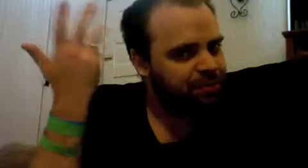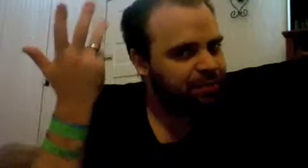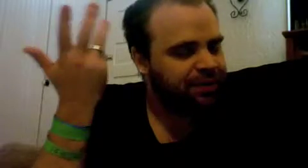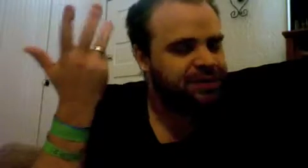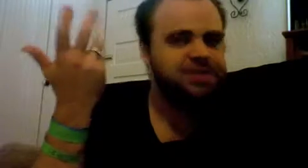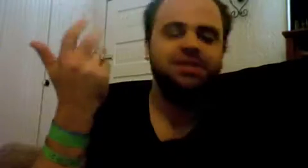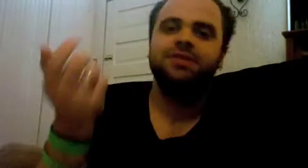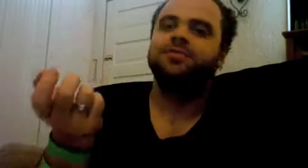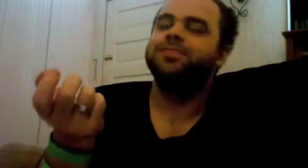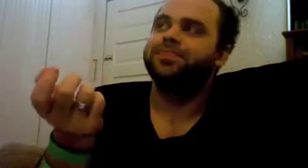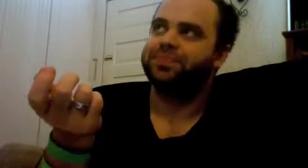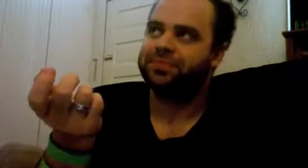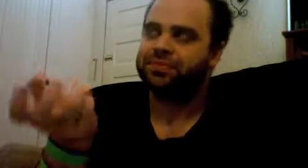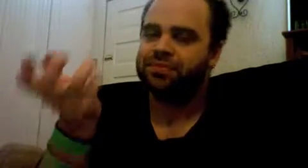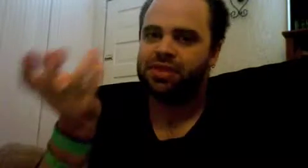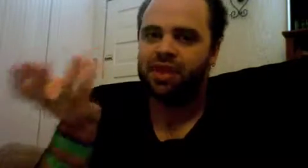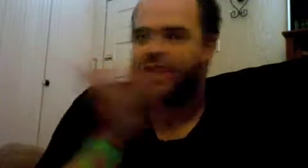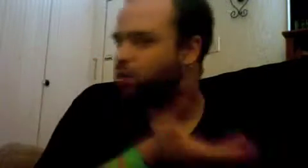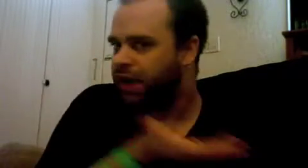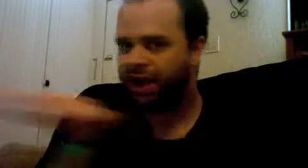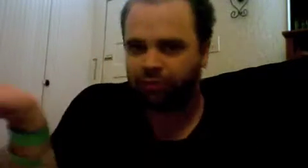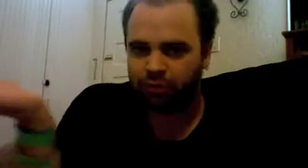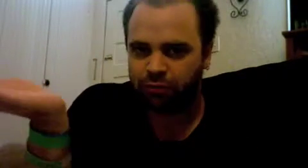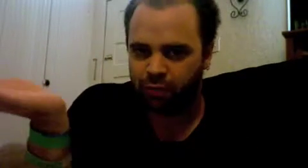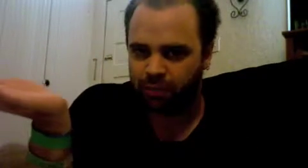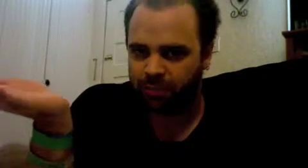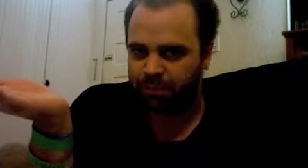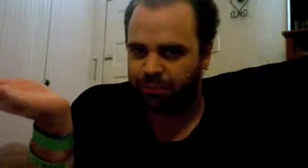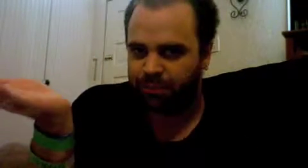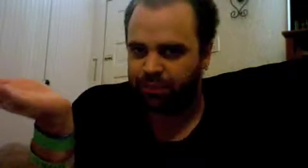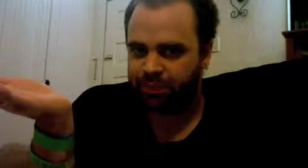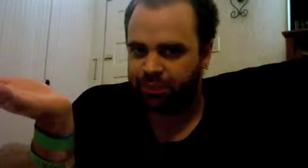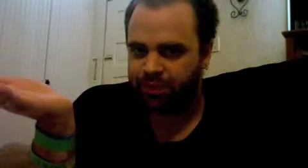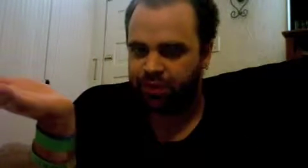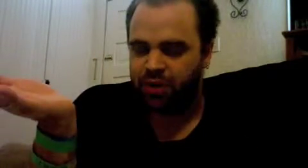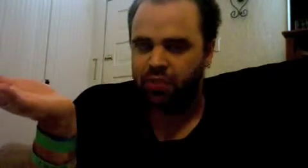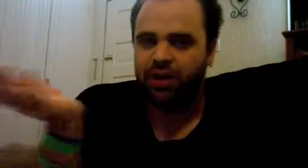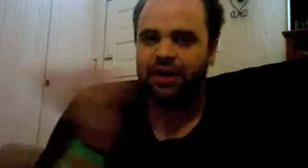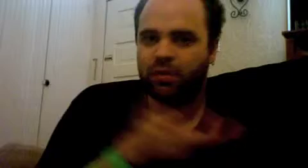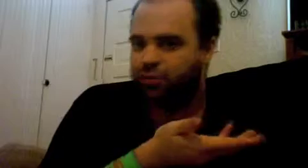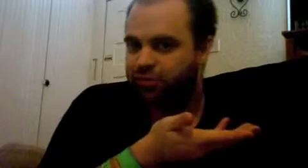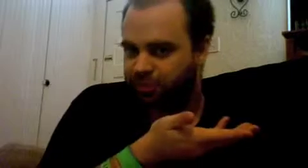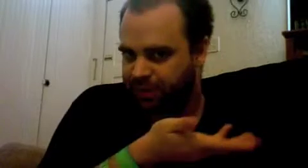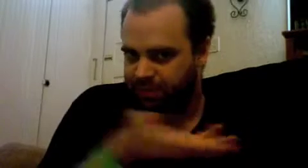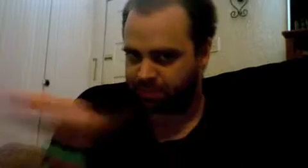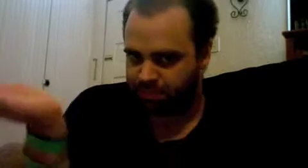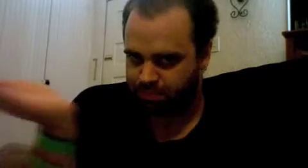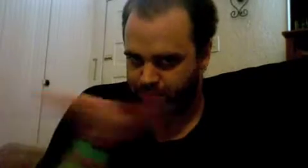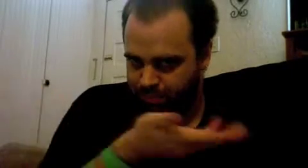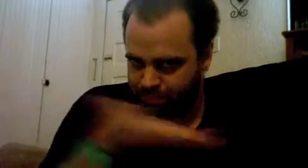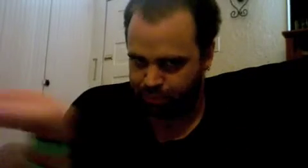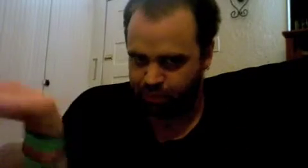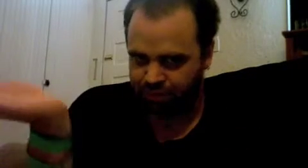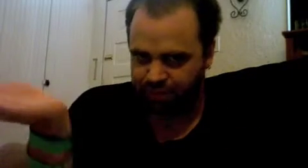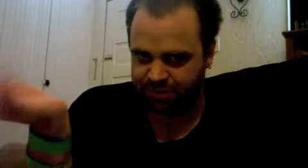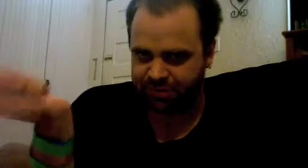typically conceived then it would have no form right it would just be pure substance